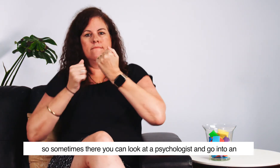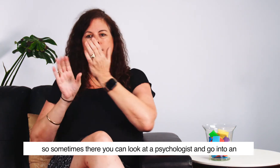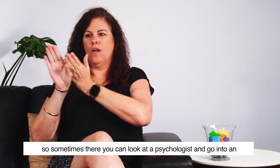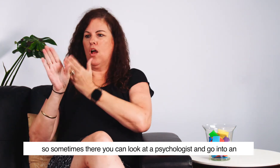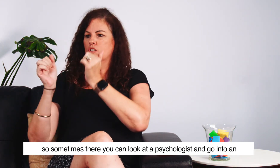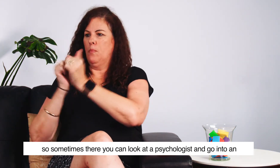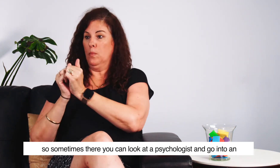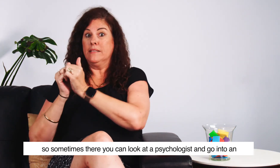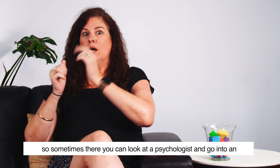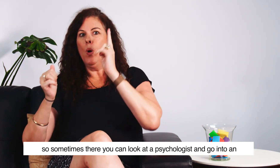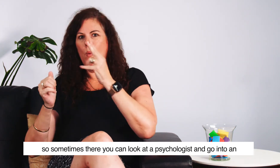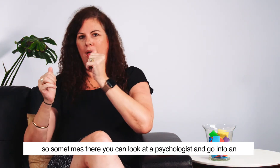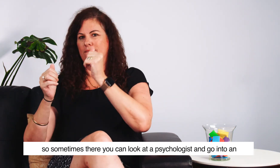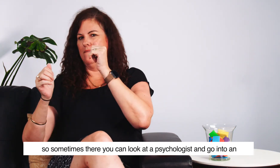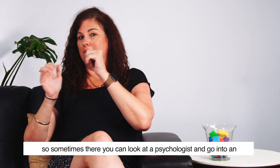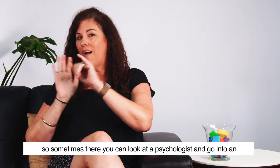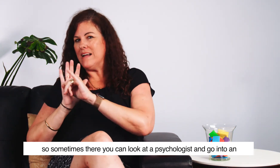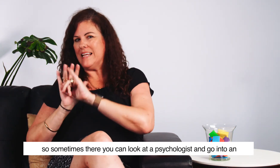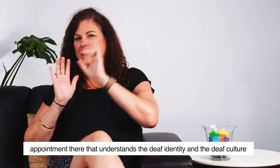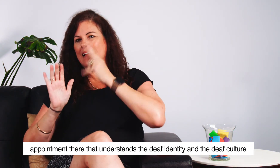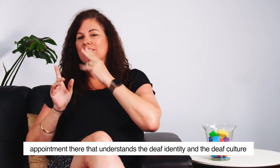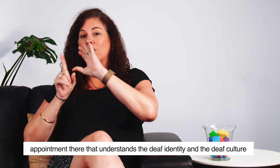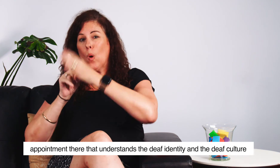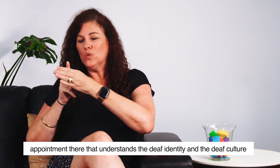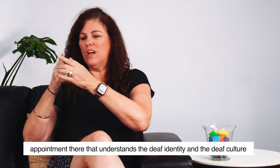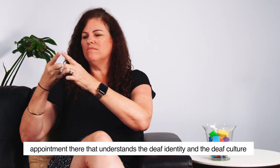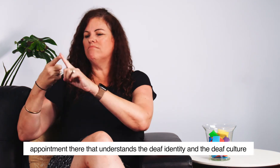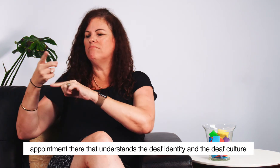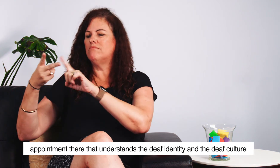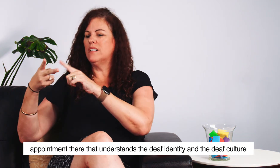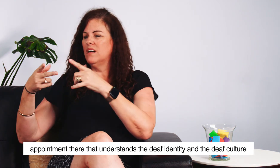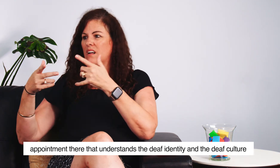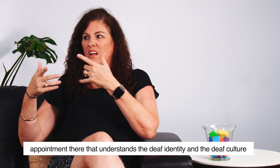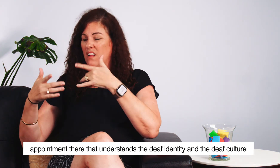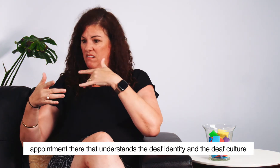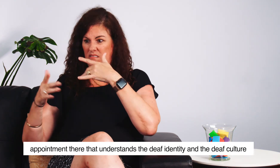can look at a psychologist and go into an appointment there that understands the deaf identity and the deaf culture,